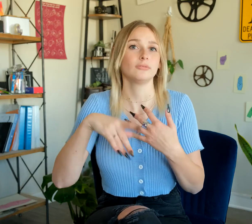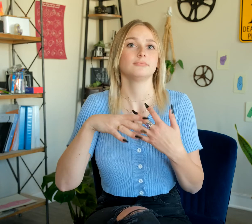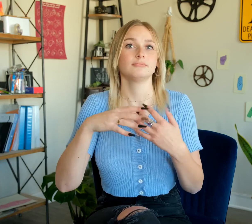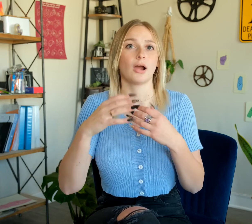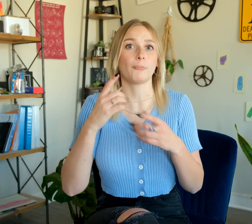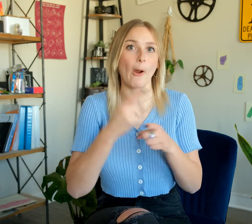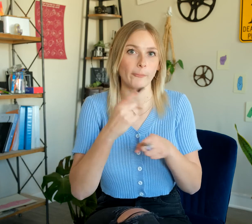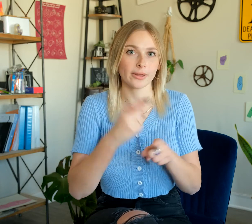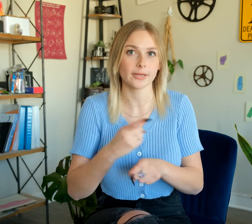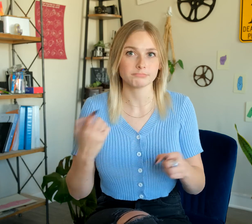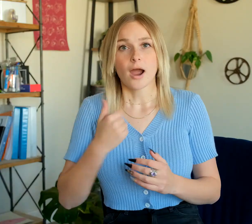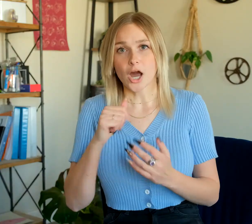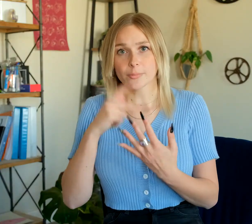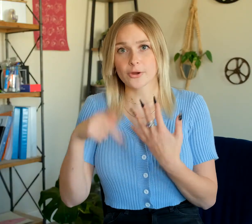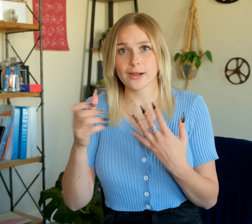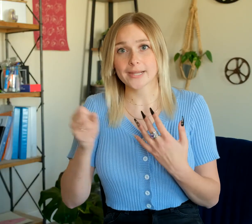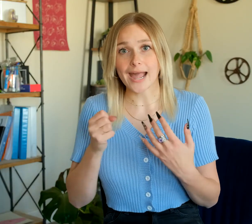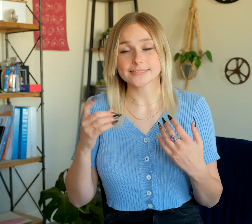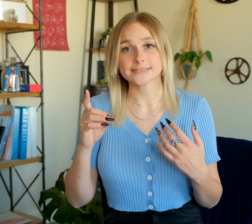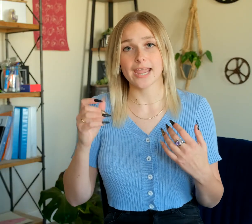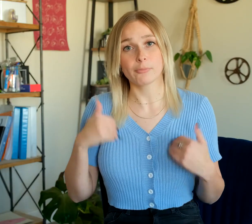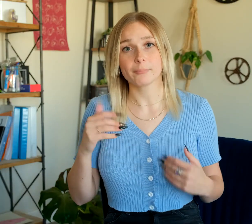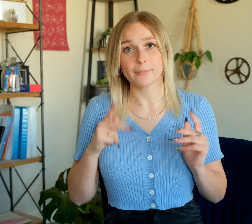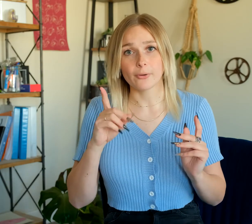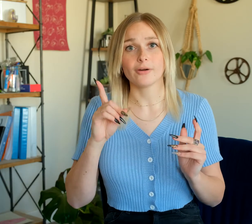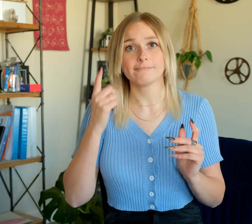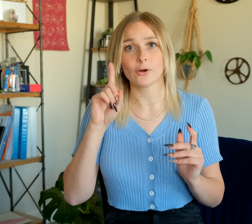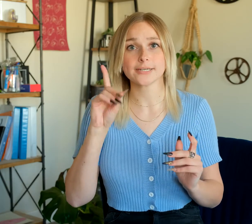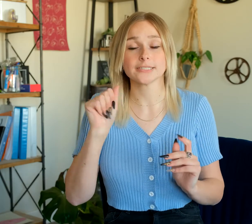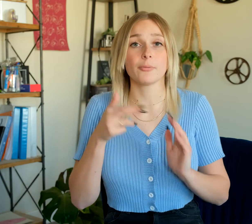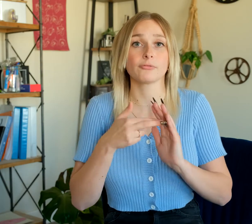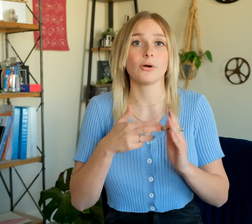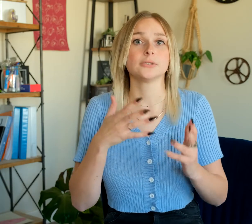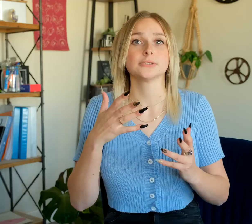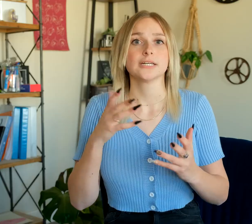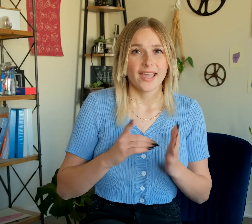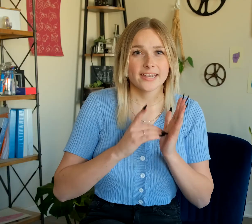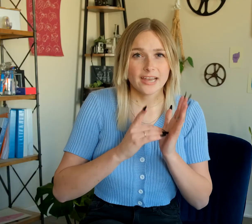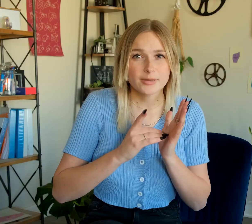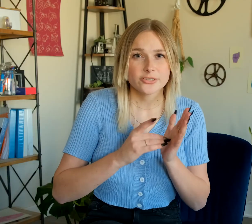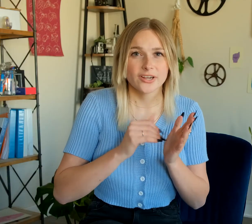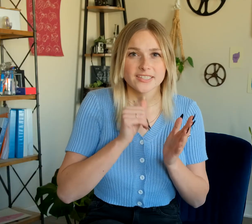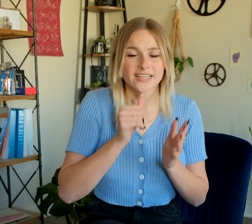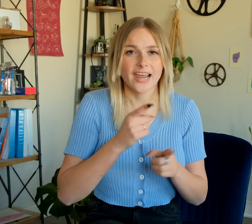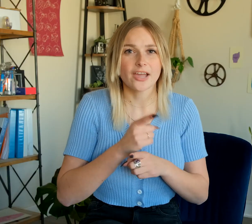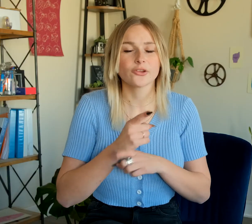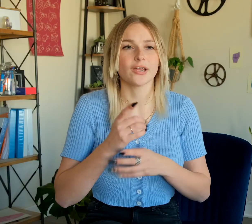appropriately. Our program casts able people for disabled roles. It demonstrates inaccurate